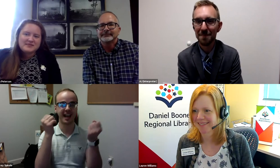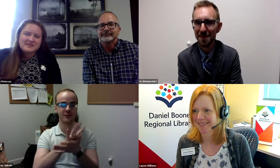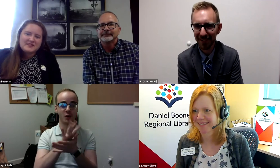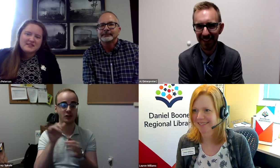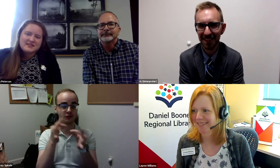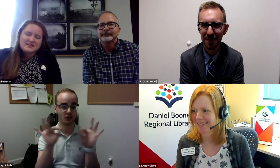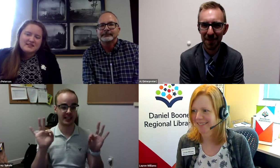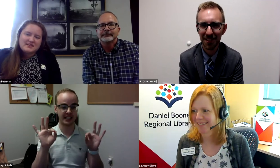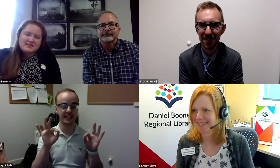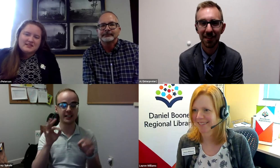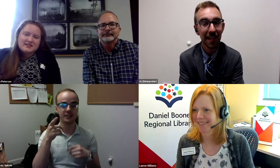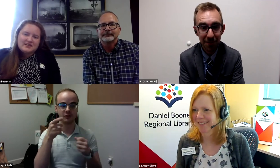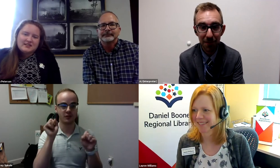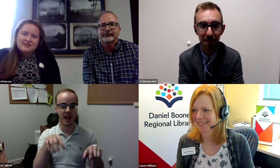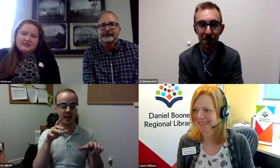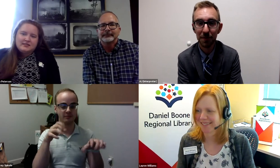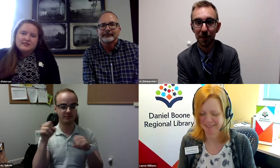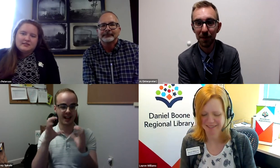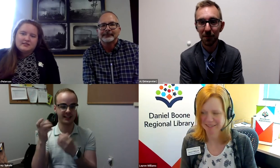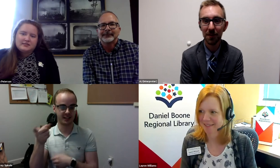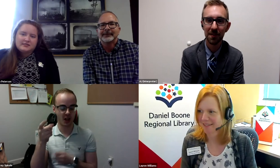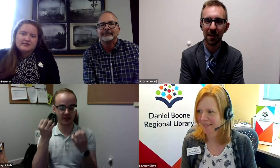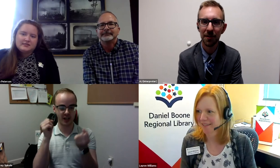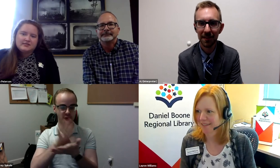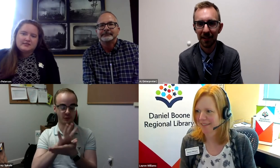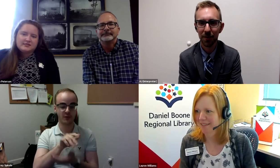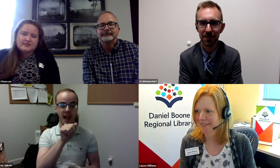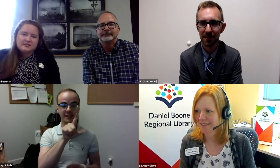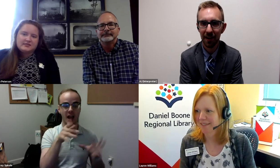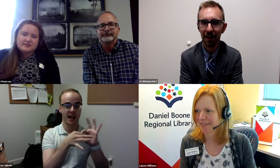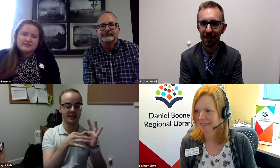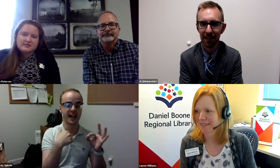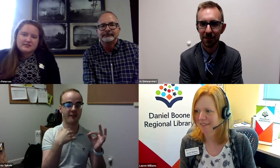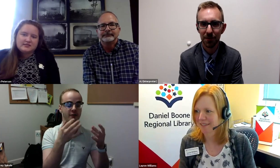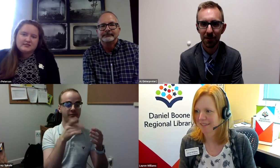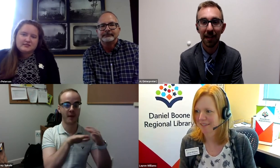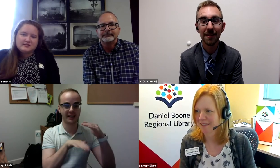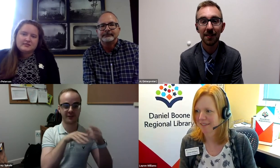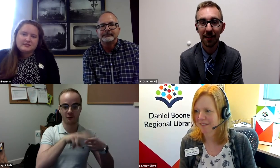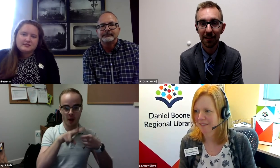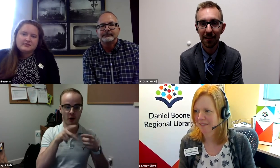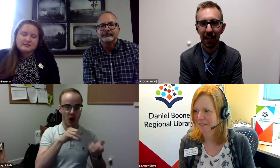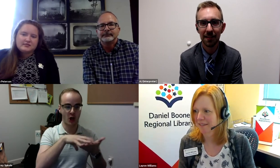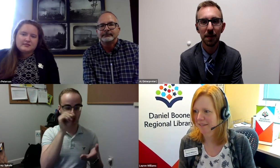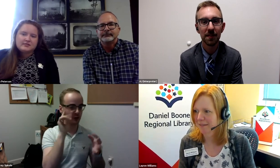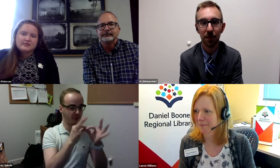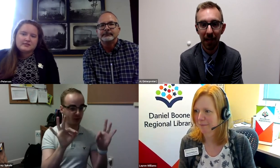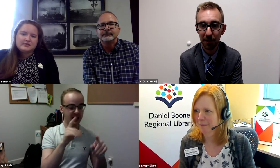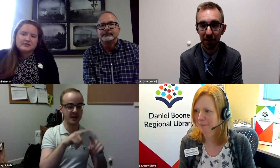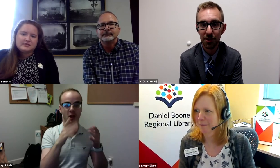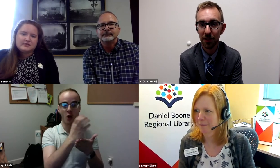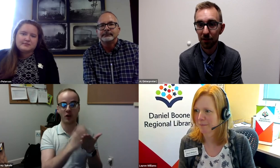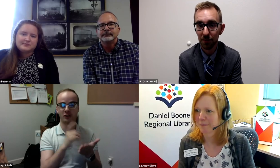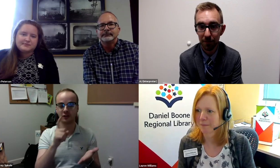Yeah, perfect. Thank you so much. SignSchool is also a free resource. You can take courses there at SignSchool. ASL Connect has basic